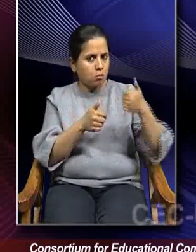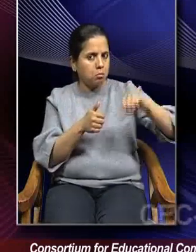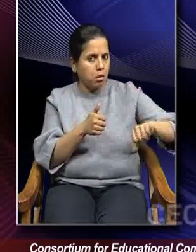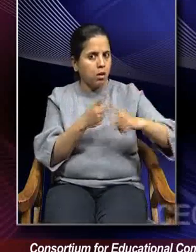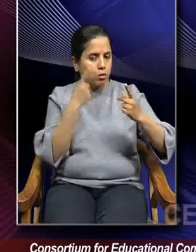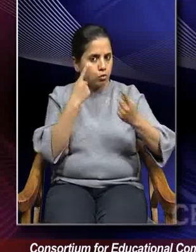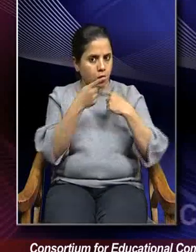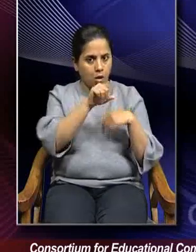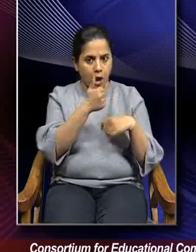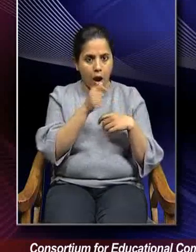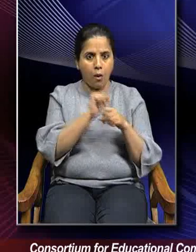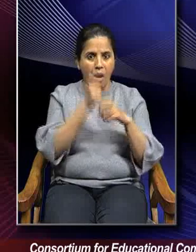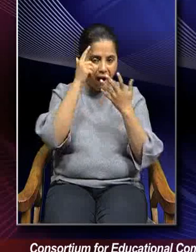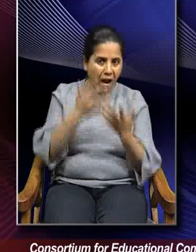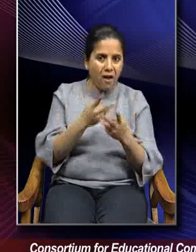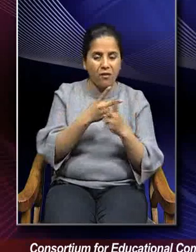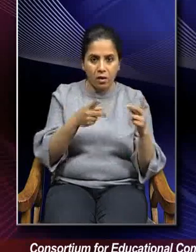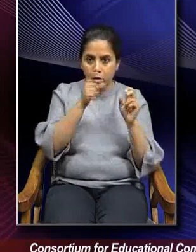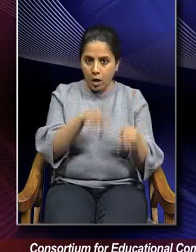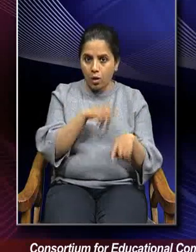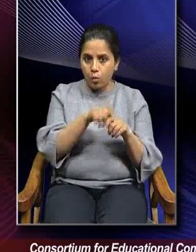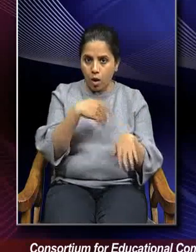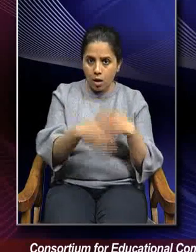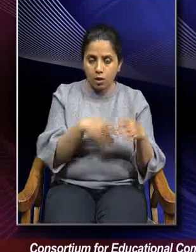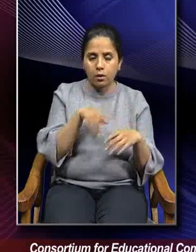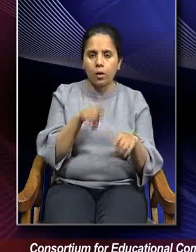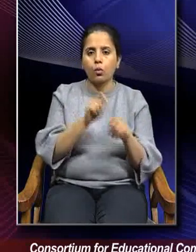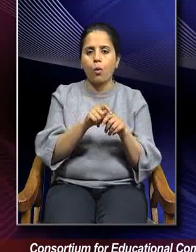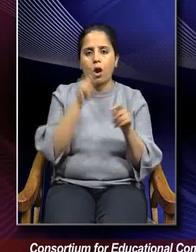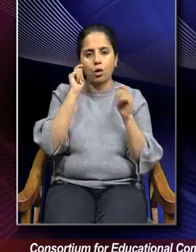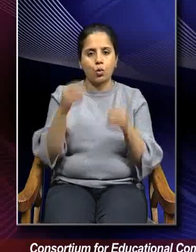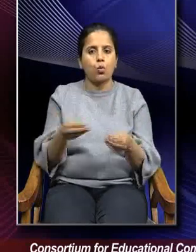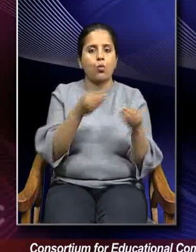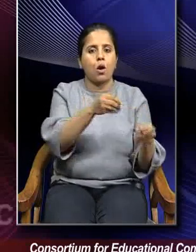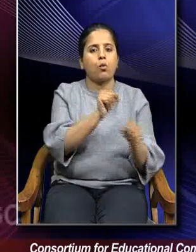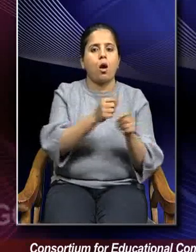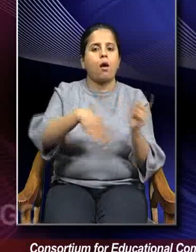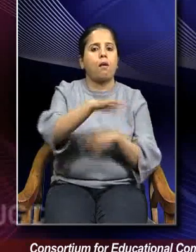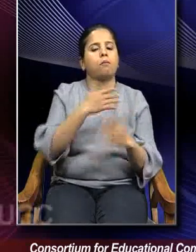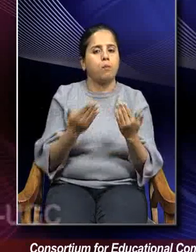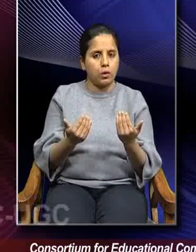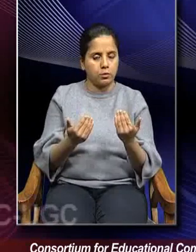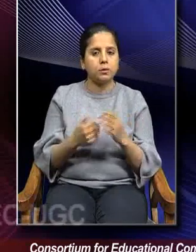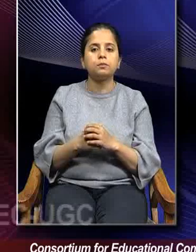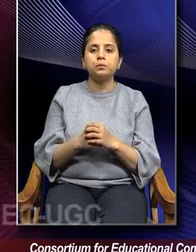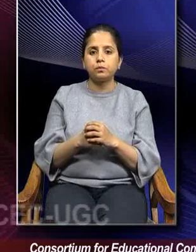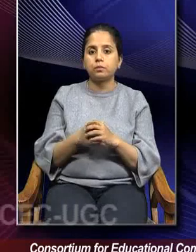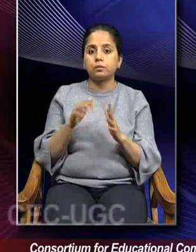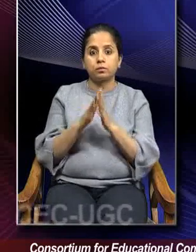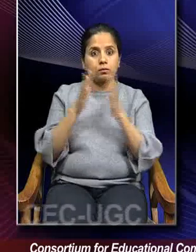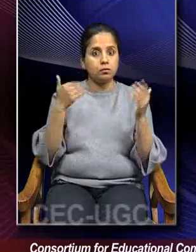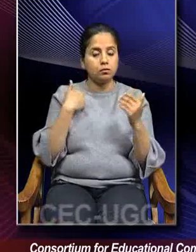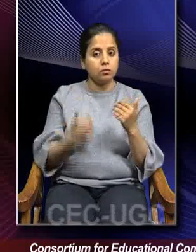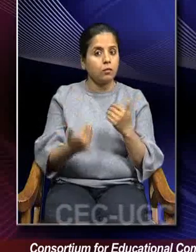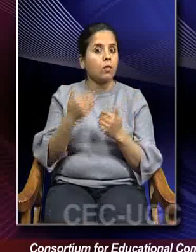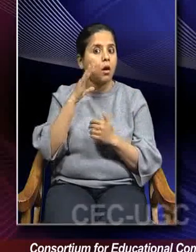deal with those situations or not. And accordingly, you can assign the work role to your workforce. So, a great reliance